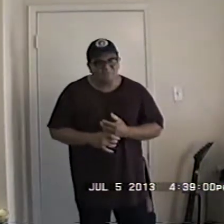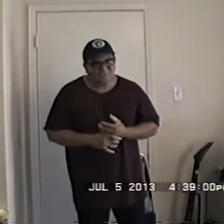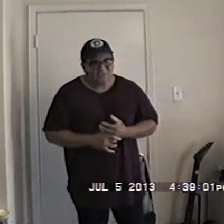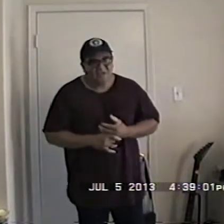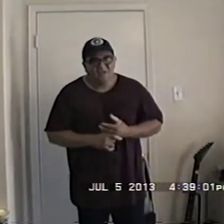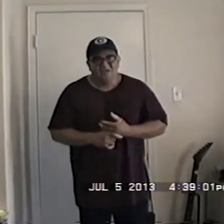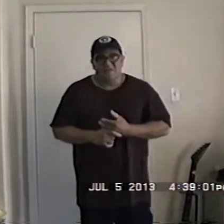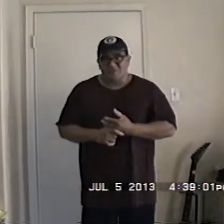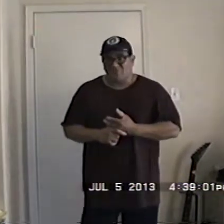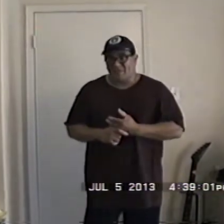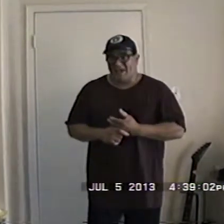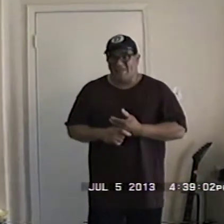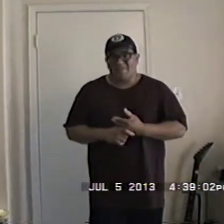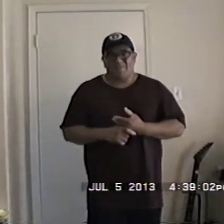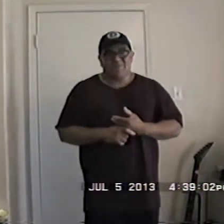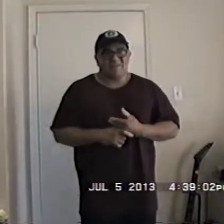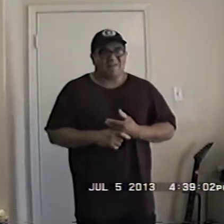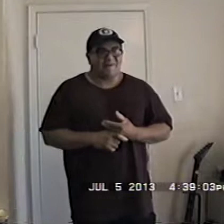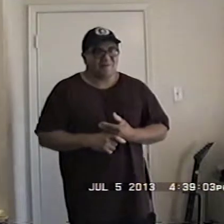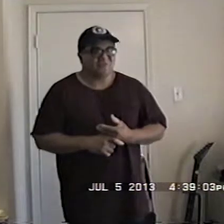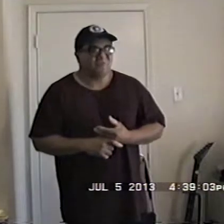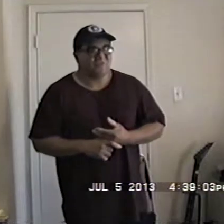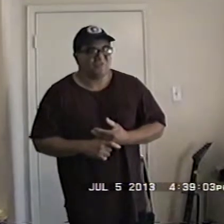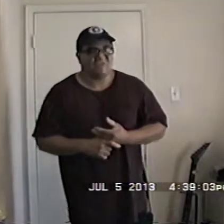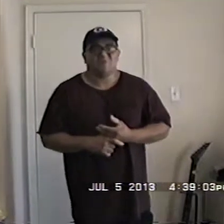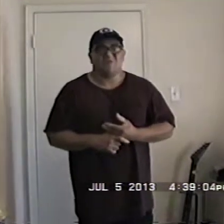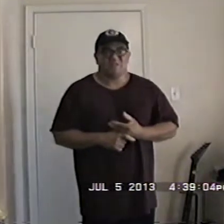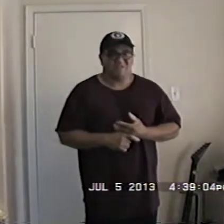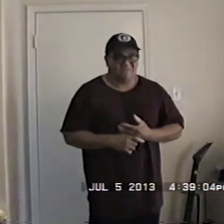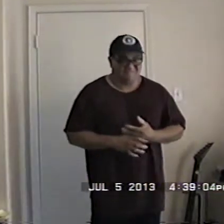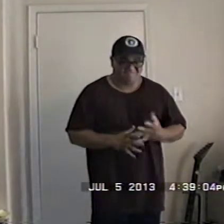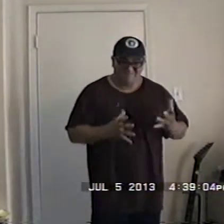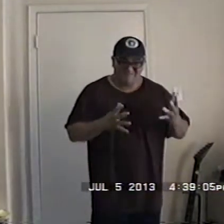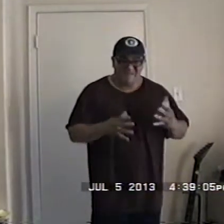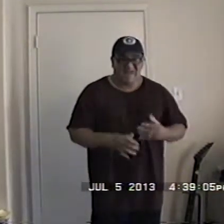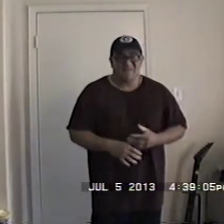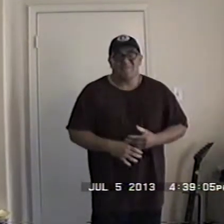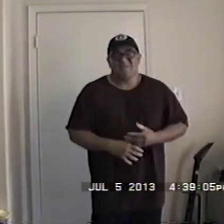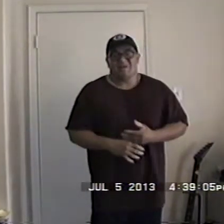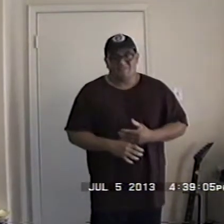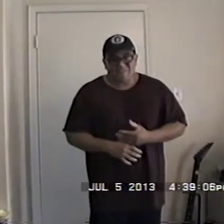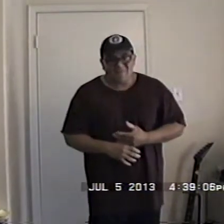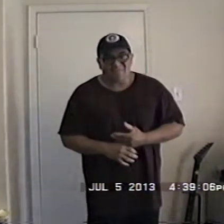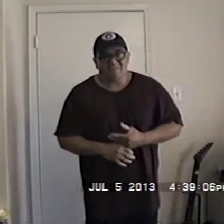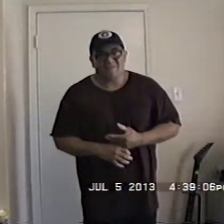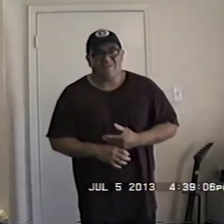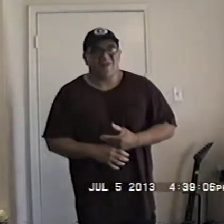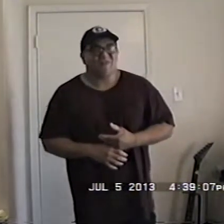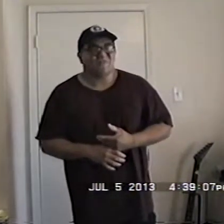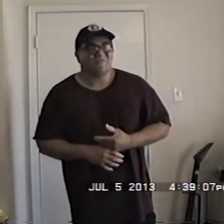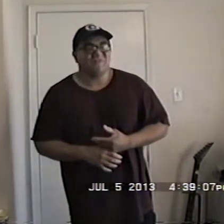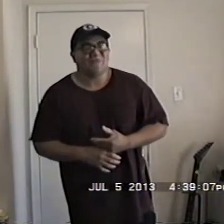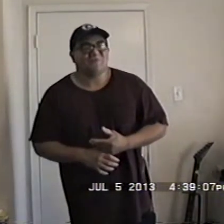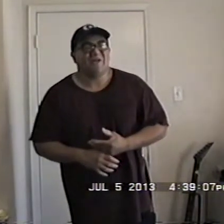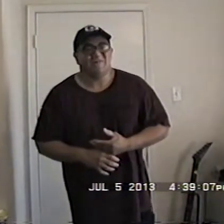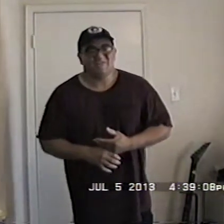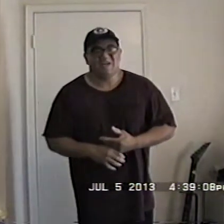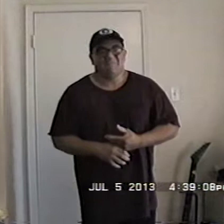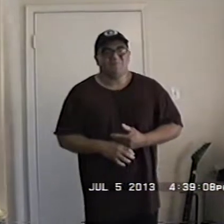it is so sad that the college tuition increased the other sad thing is that Congress did not do anything about